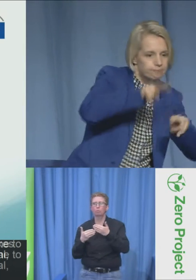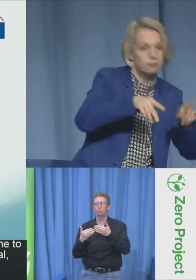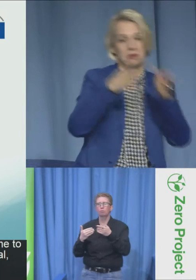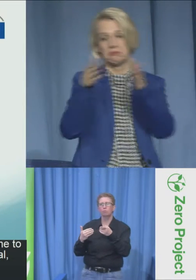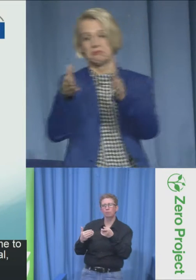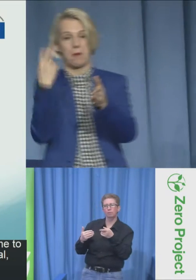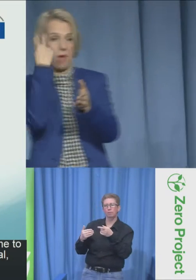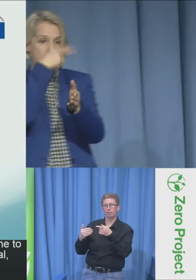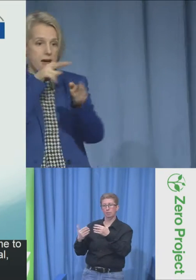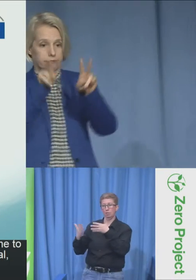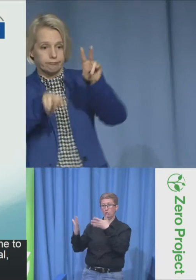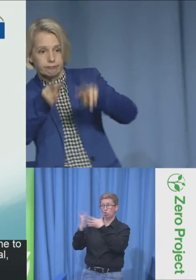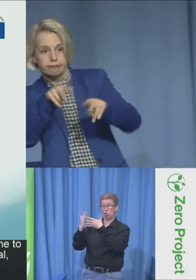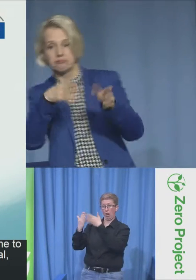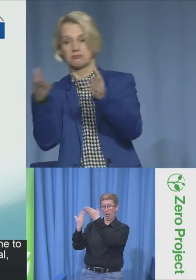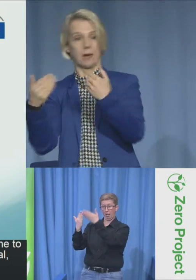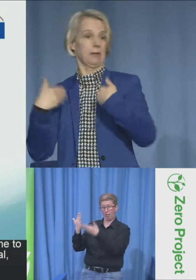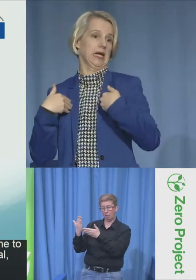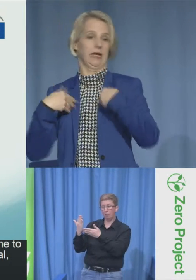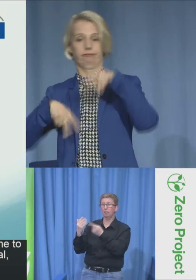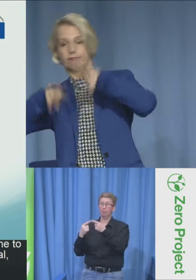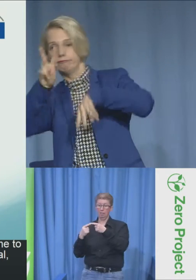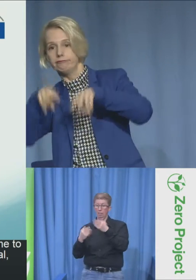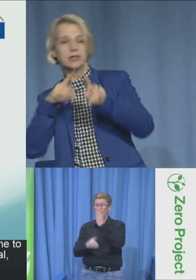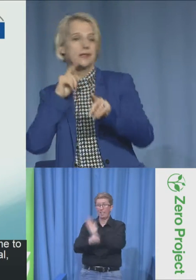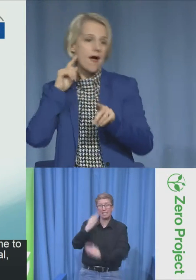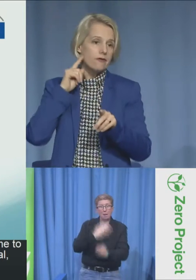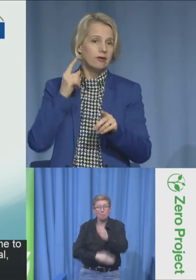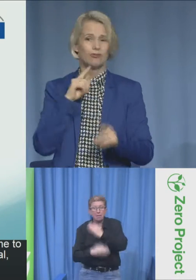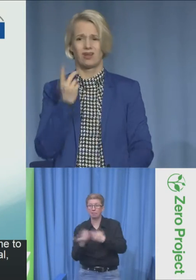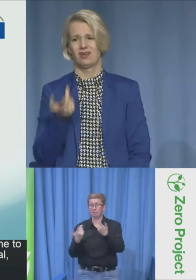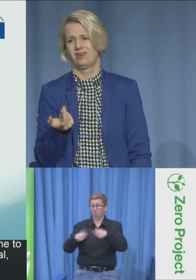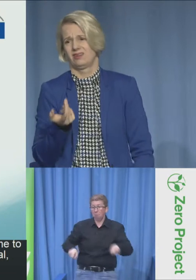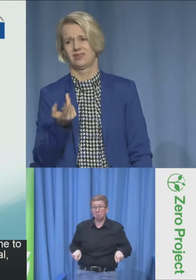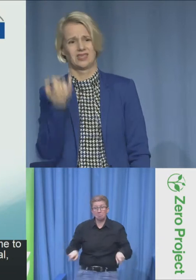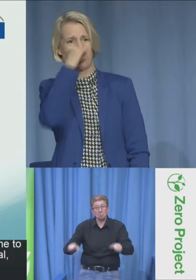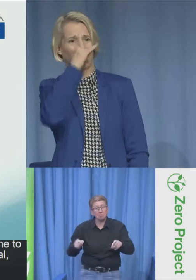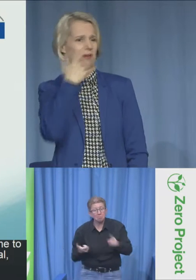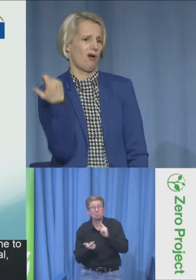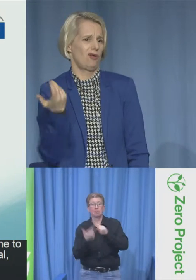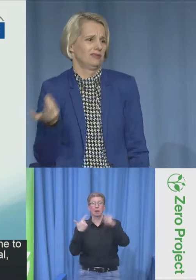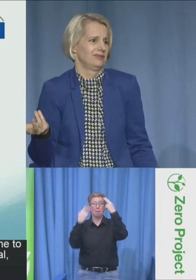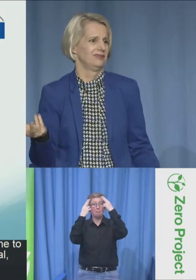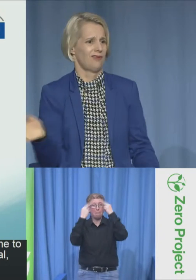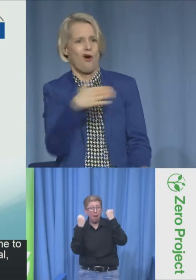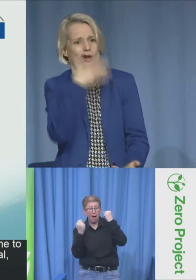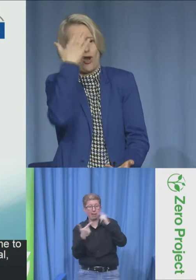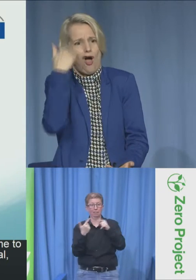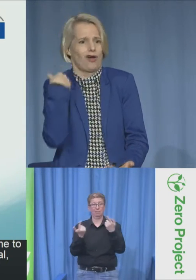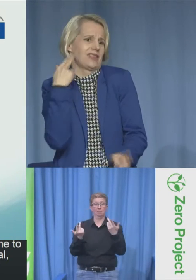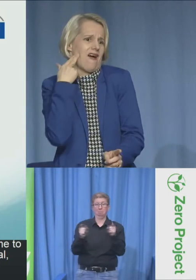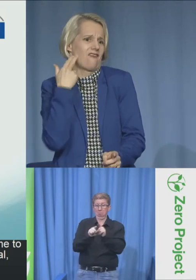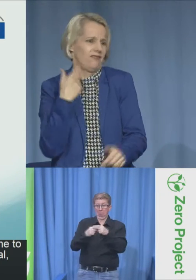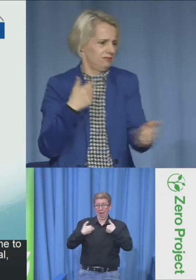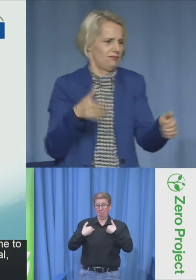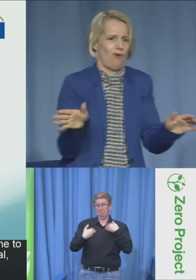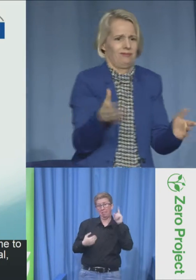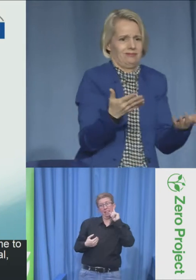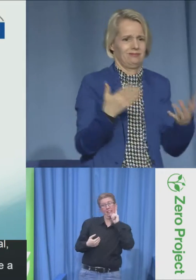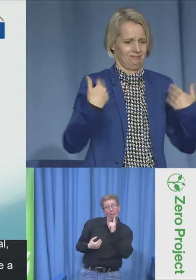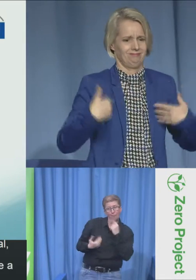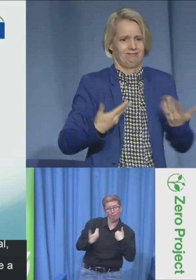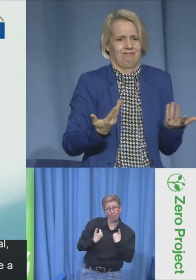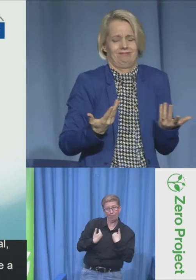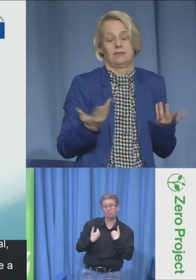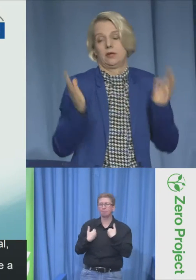That may be a wheelchair user, a blind member, or a deaf member like myself. But it's kind of silly because